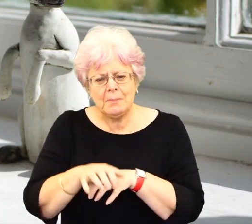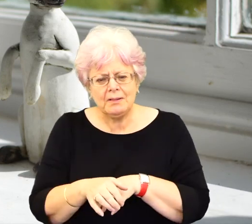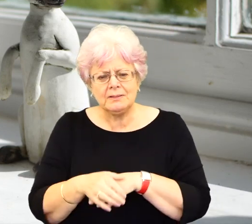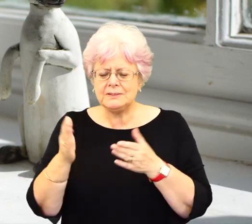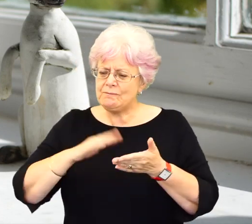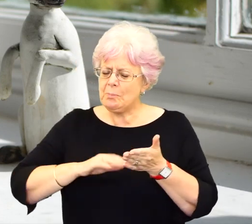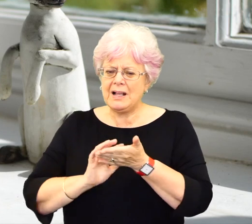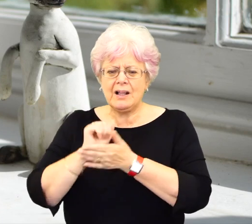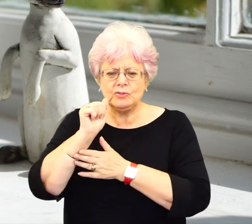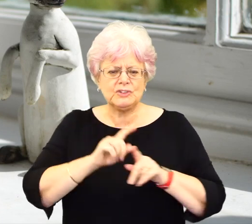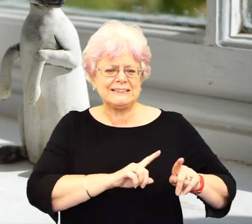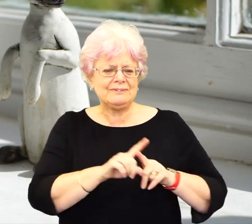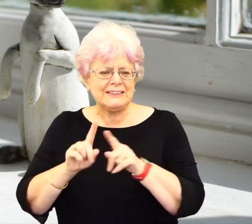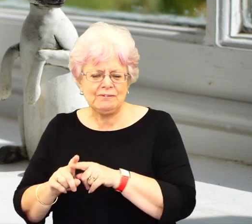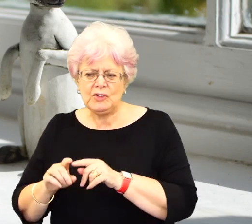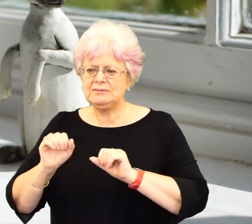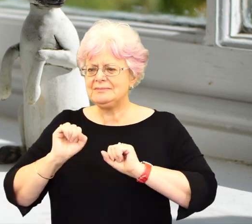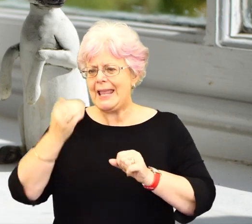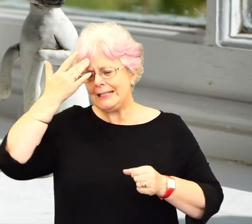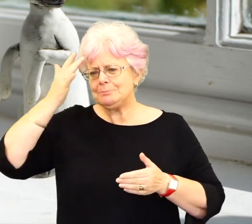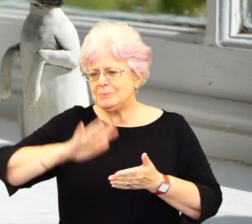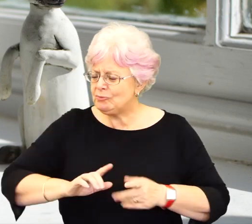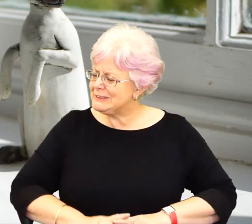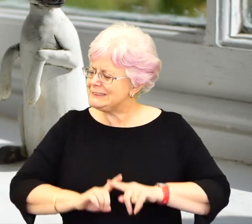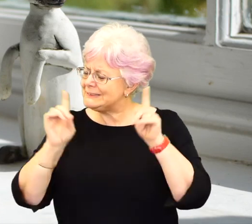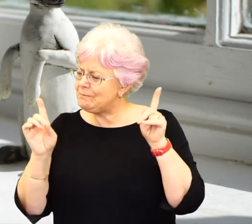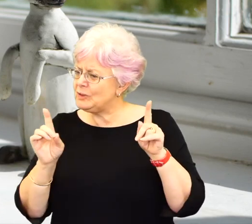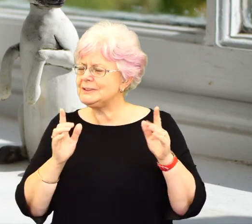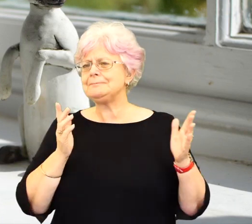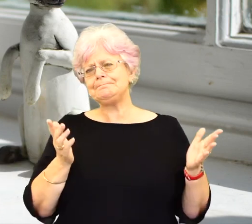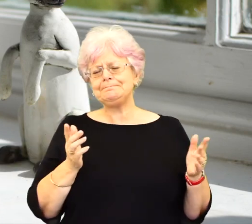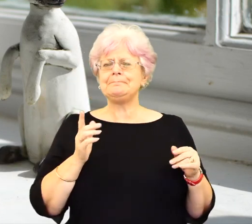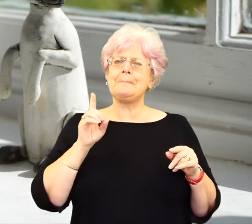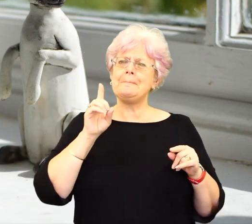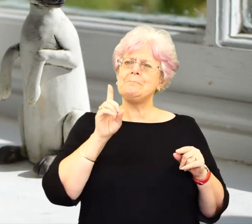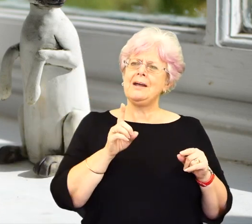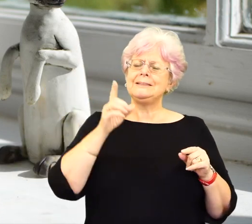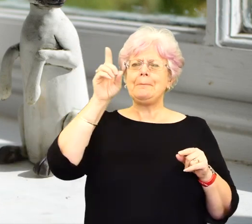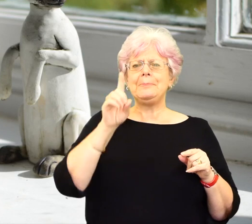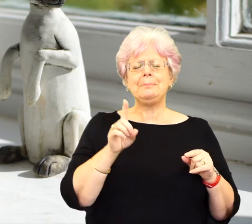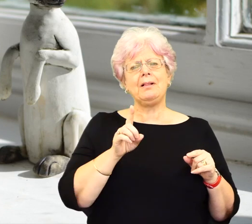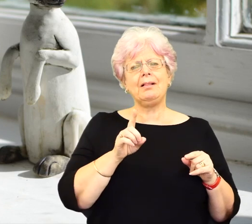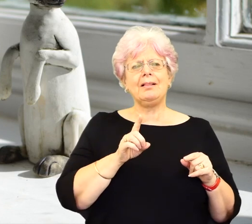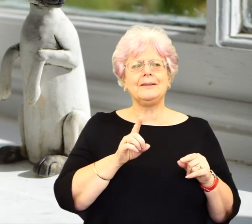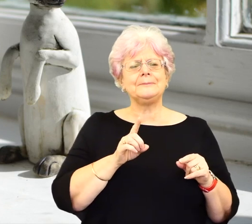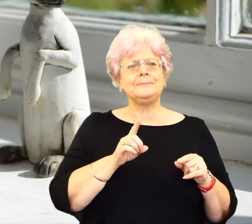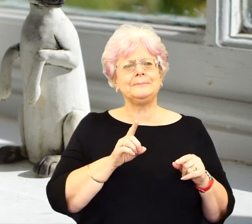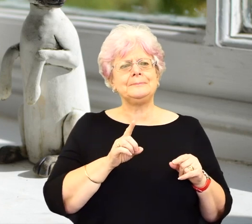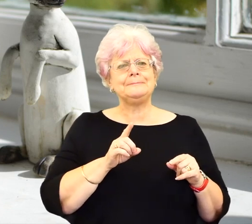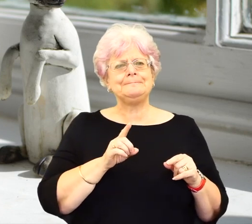aren't they? Different in different cultures, obviously, and with different experiences, but you do get a sense from people, from